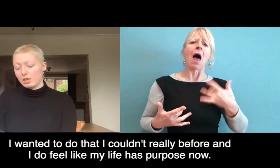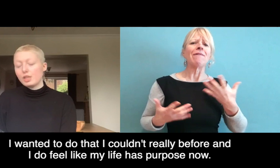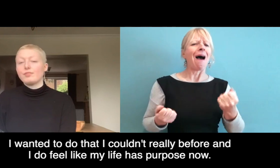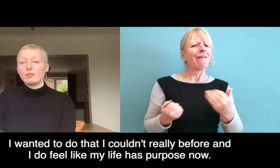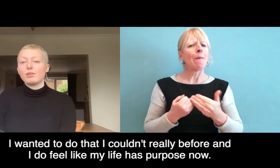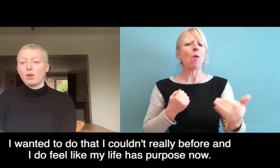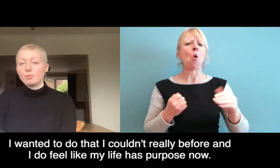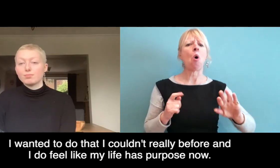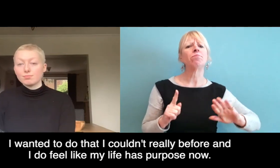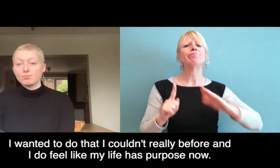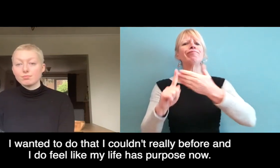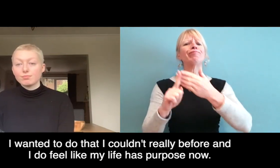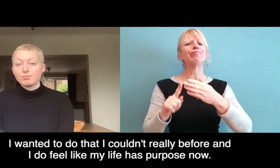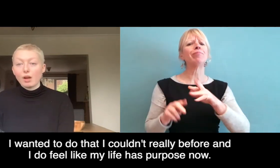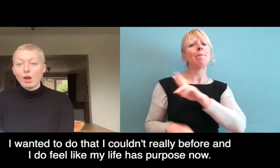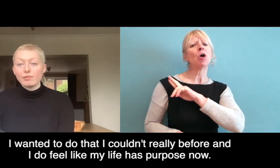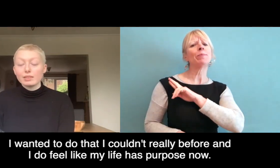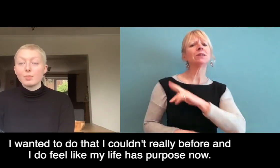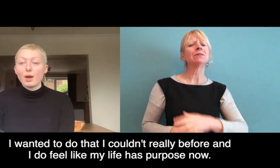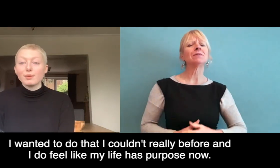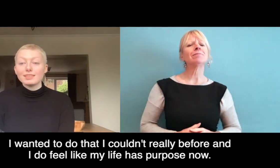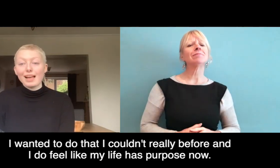do feel like my life has a purpose now.